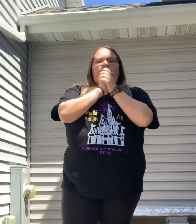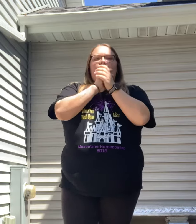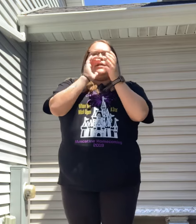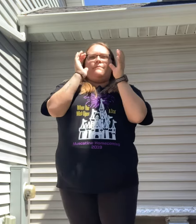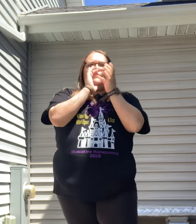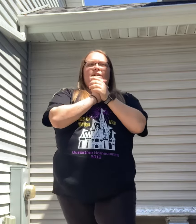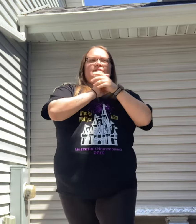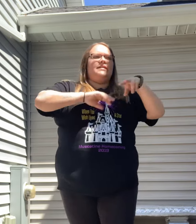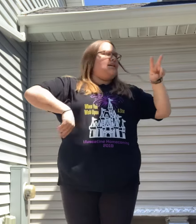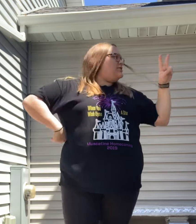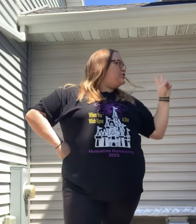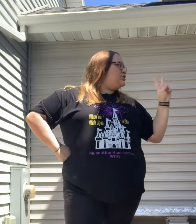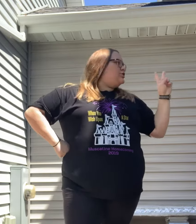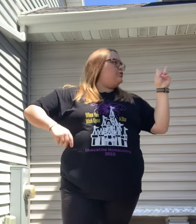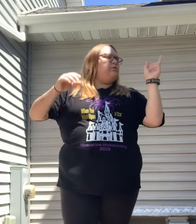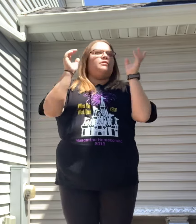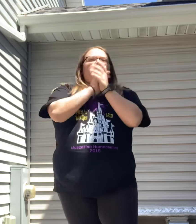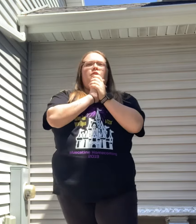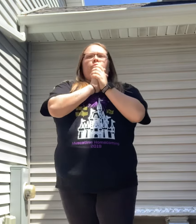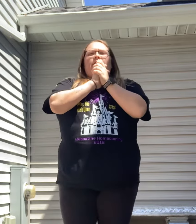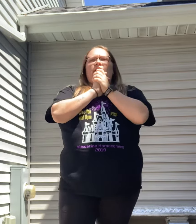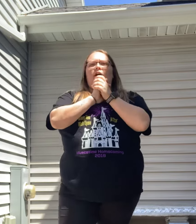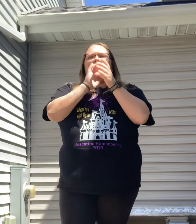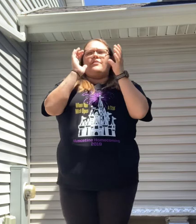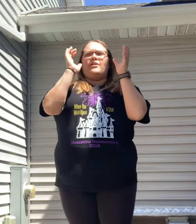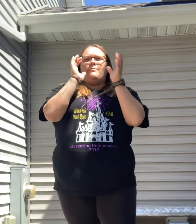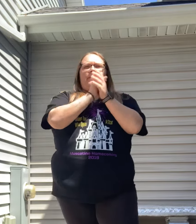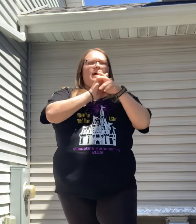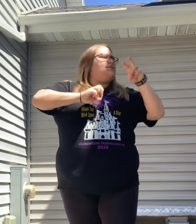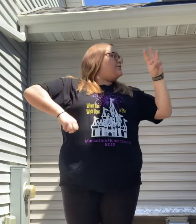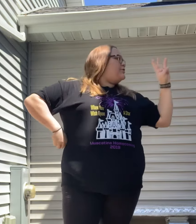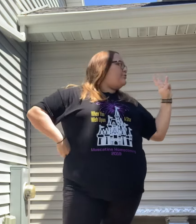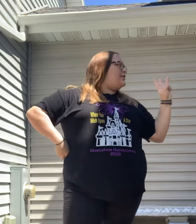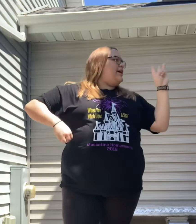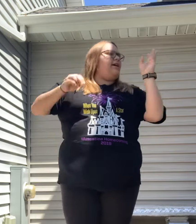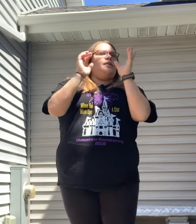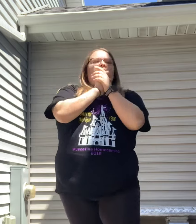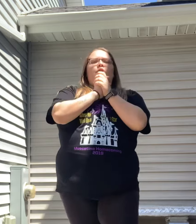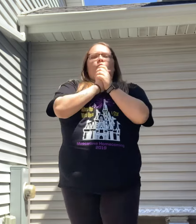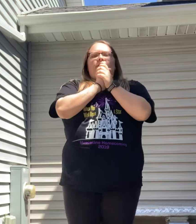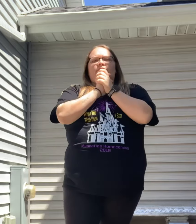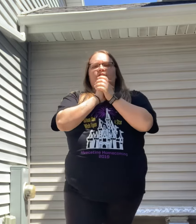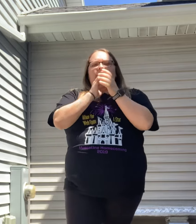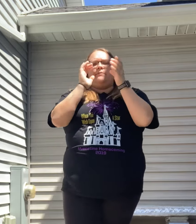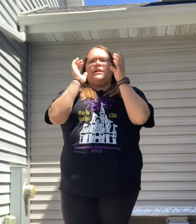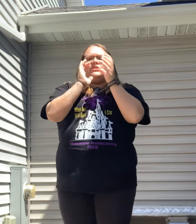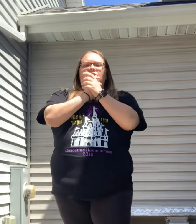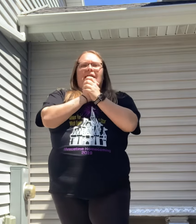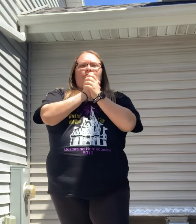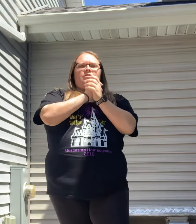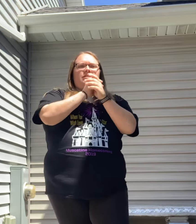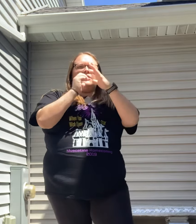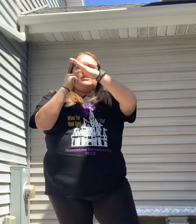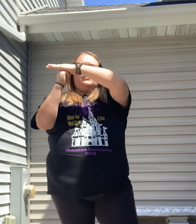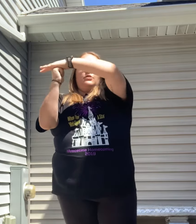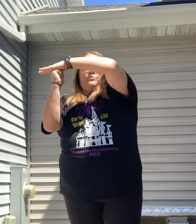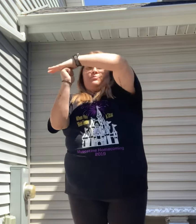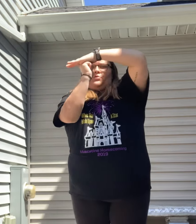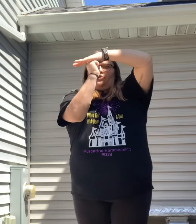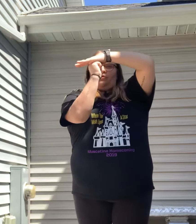the muskies two we are the best three we scream and shout boom